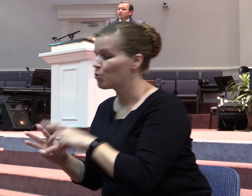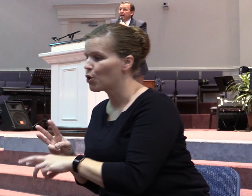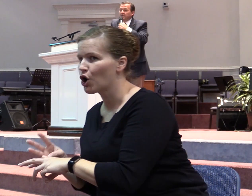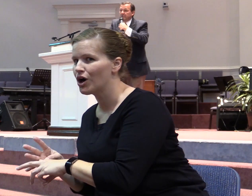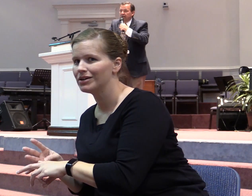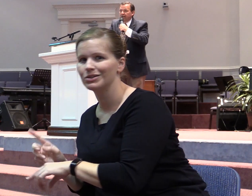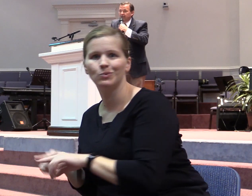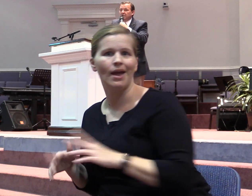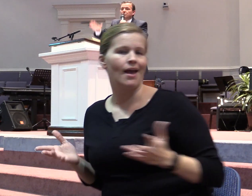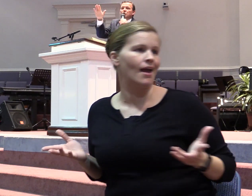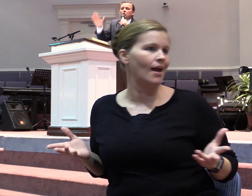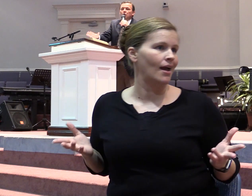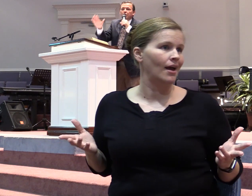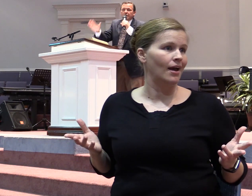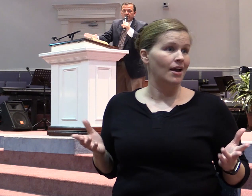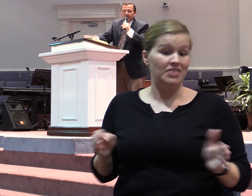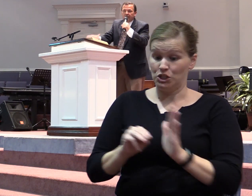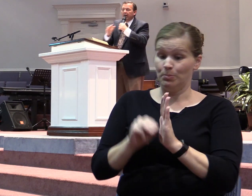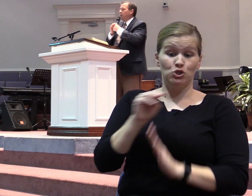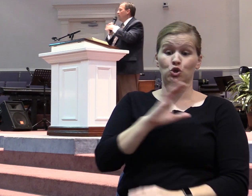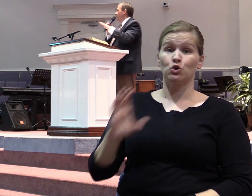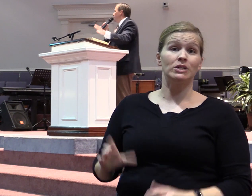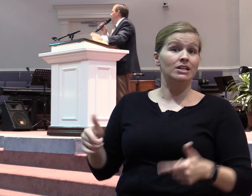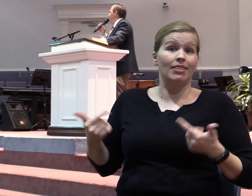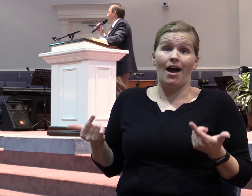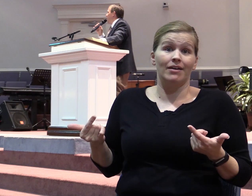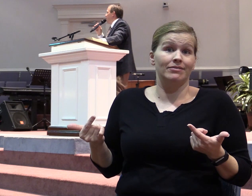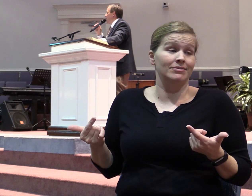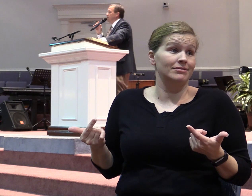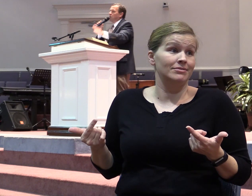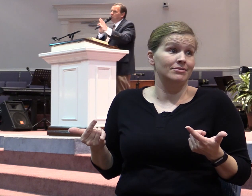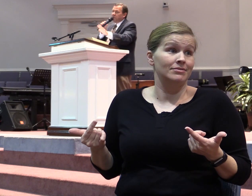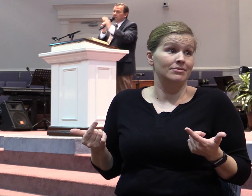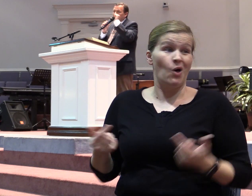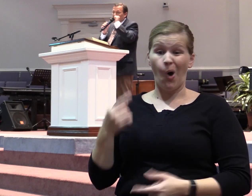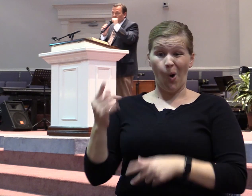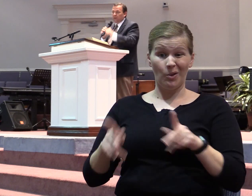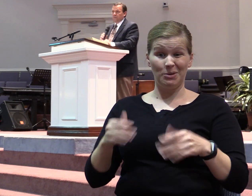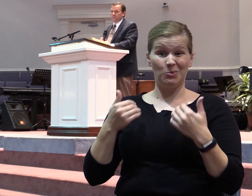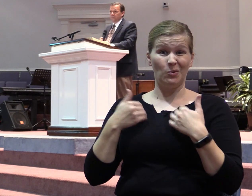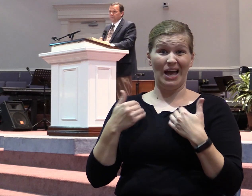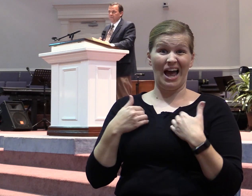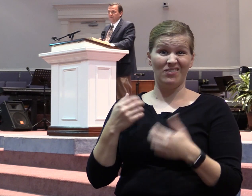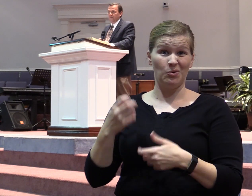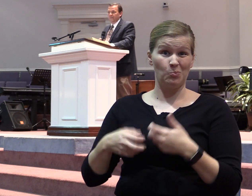change is saying. This is mature Christianity. The only folks who would have a problem with this are the ones still sucking the bottle. Right. Amen.